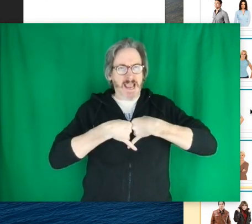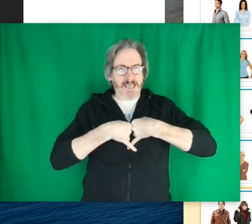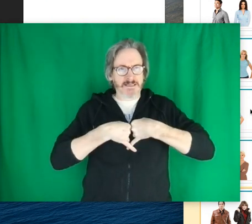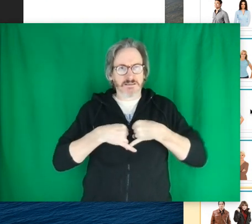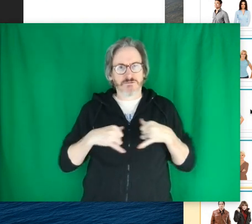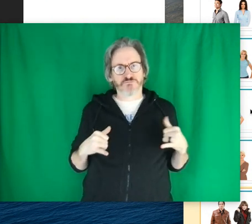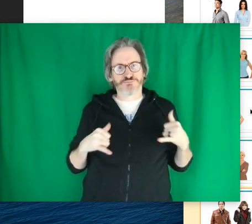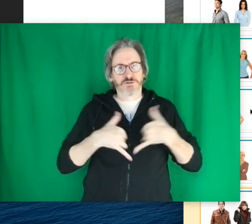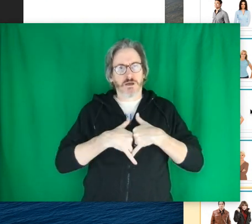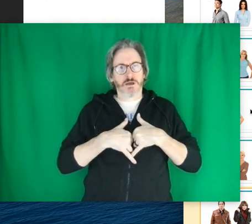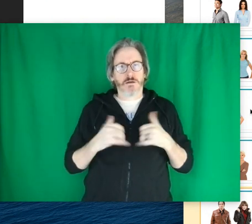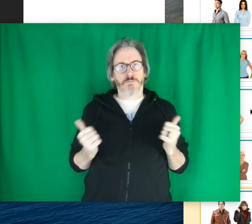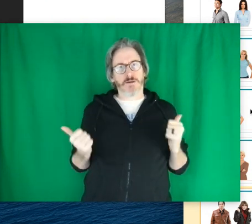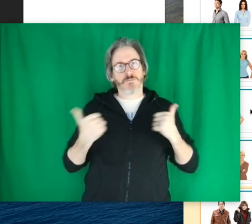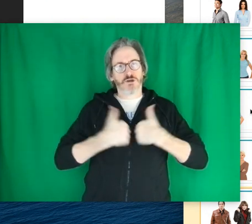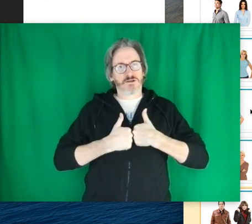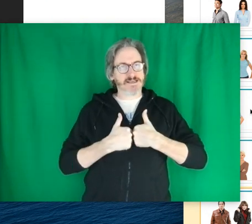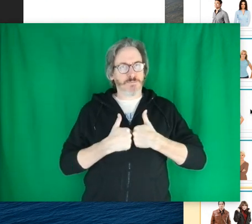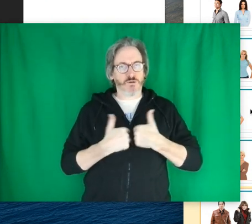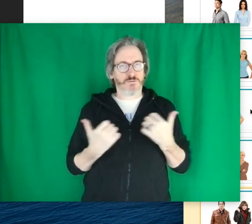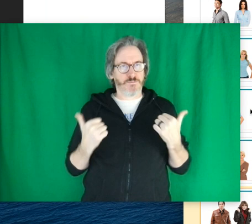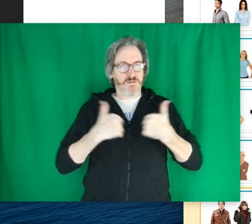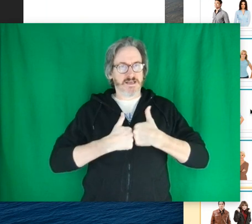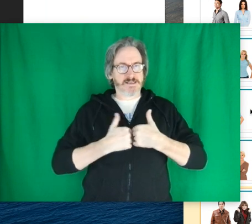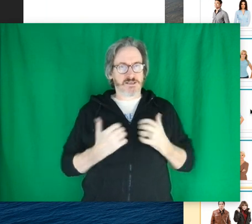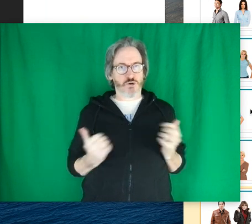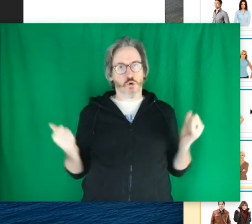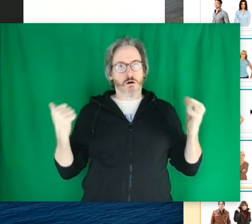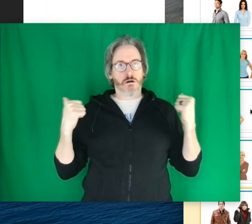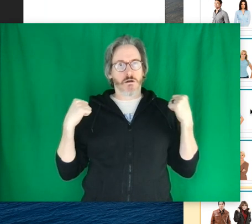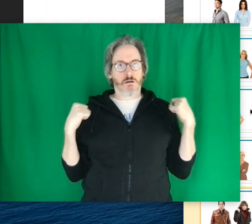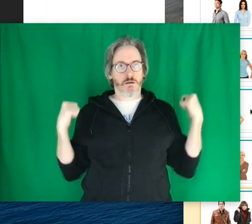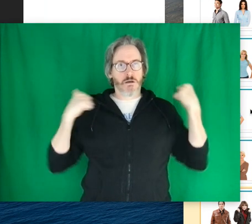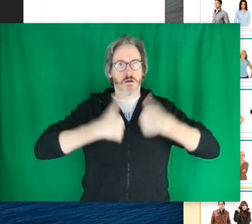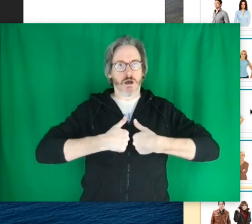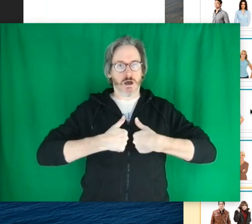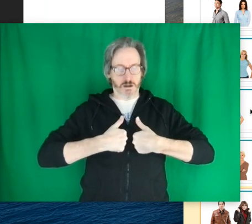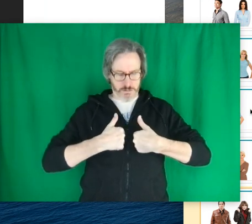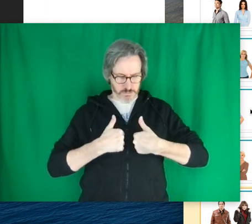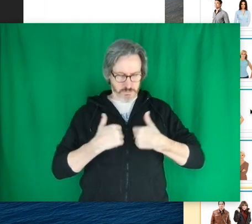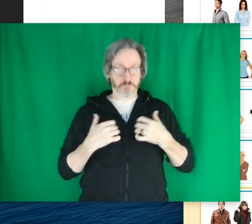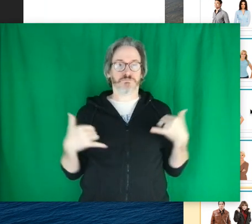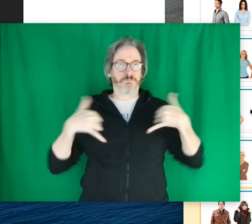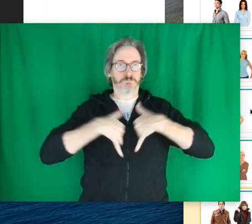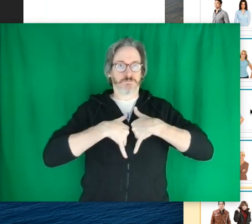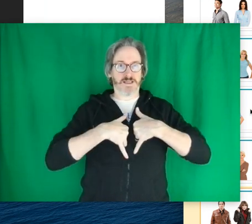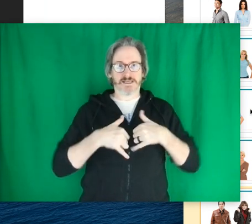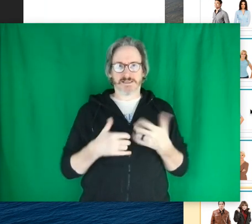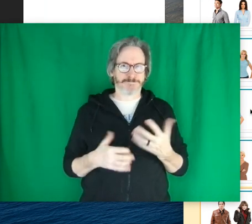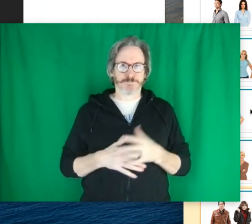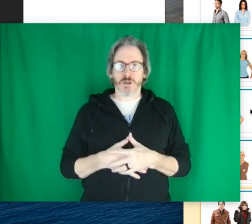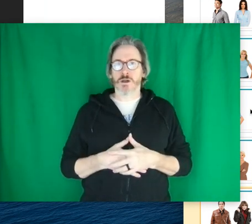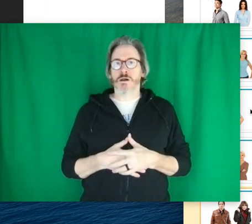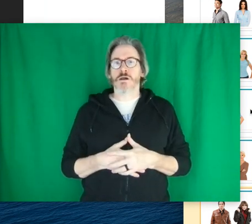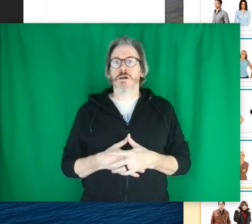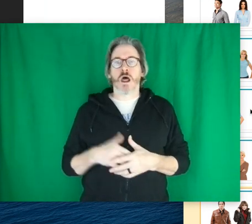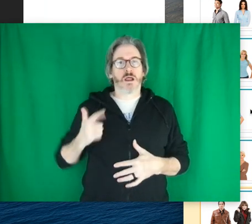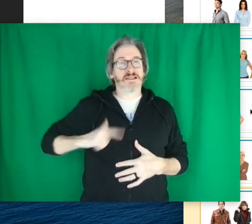like jacket. But you'll see both this or this.